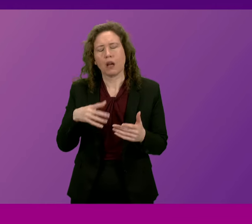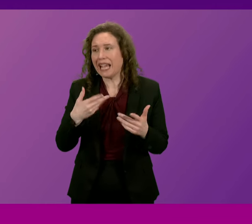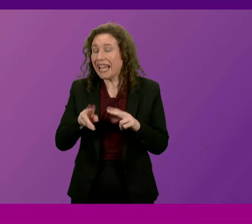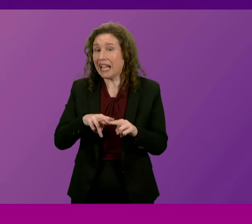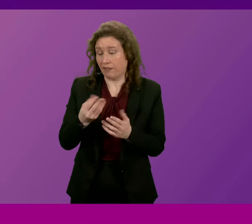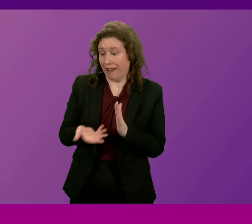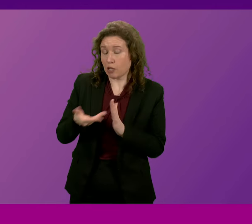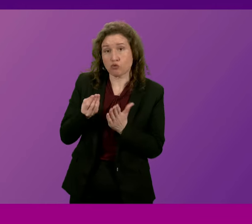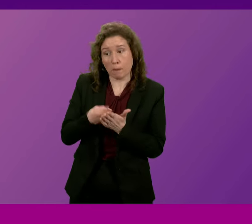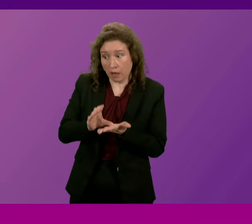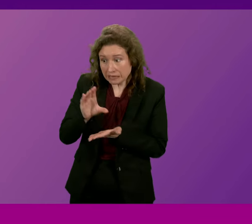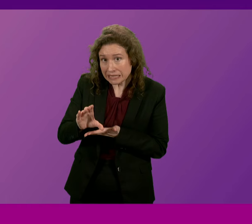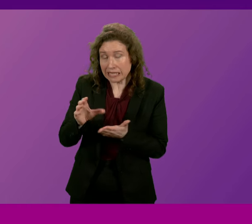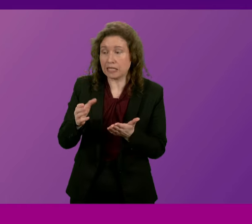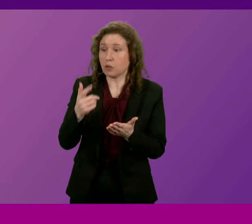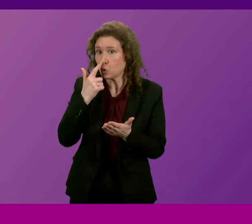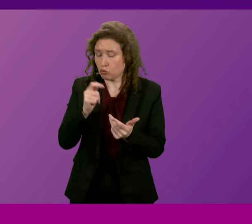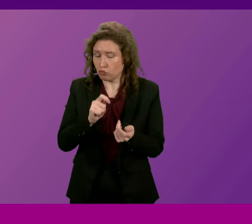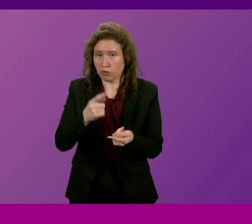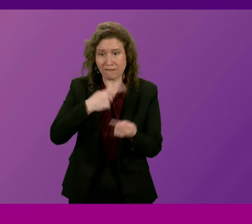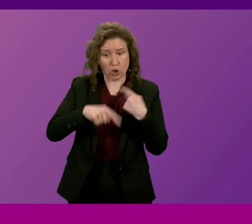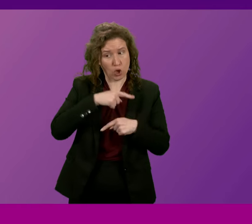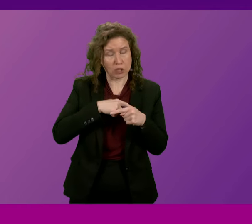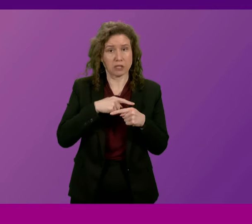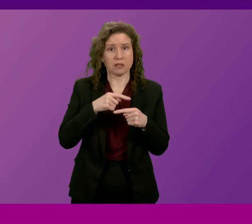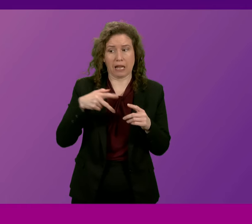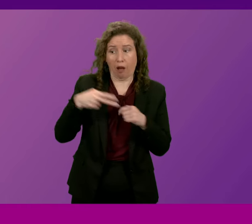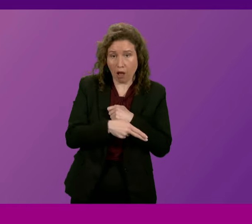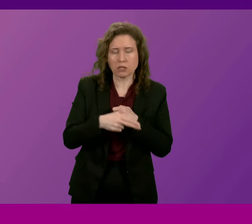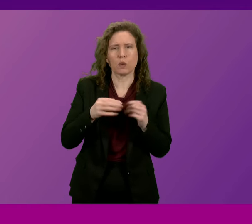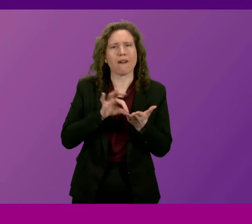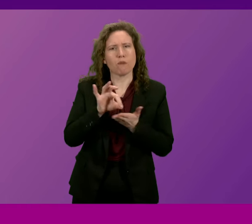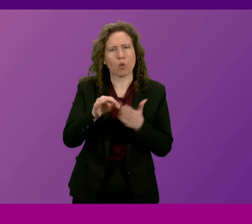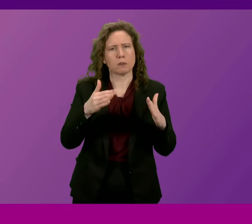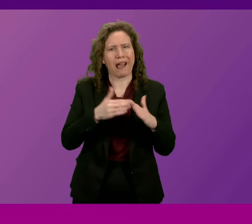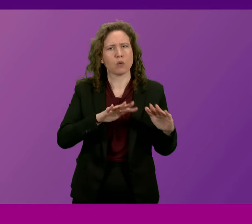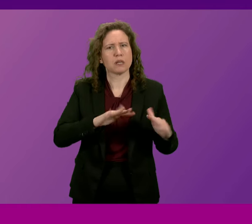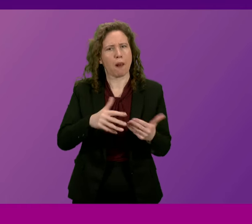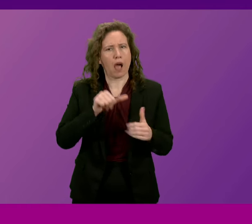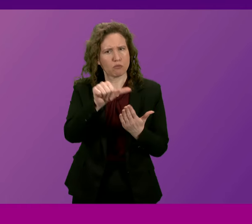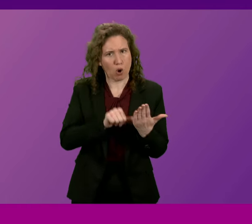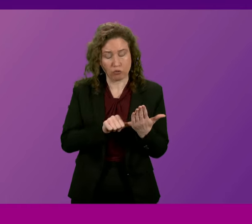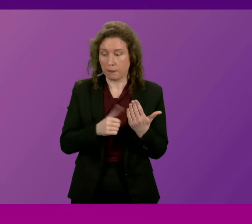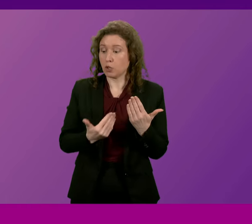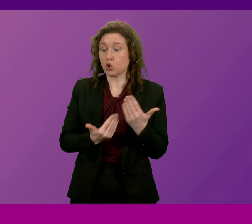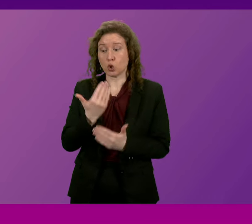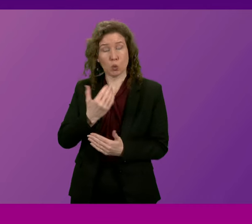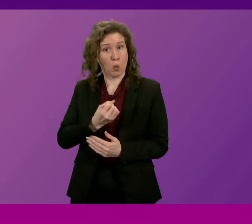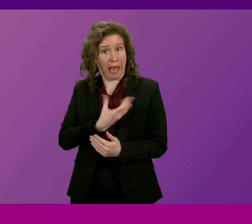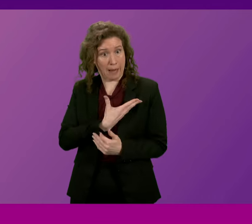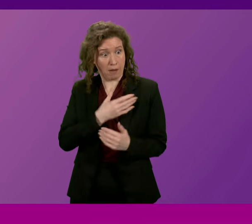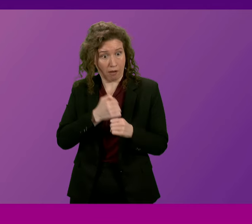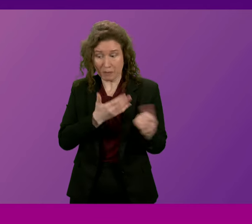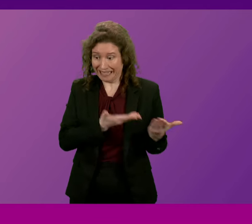additional funding, would be to reverse the cuts to the affordable housing supply programme. Now that the incoming Labour government has delivered that